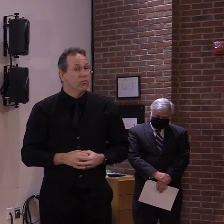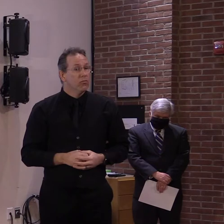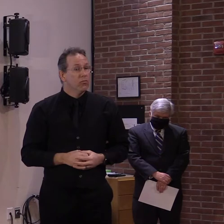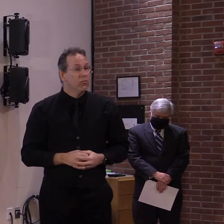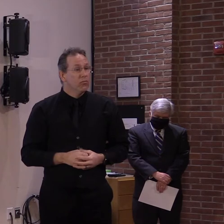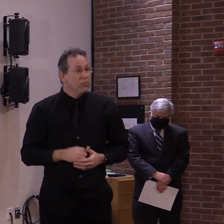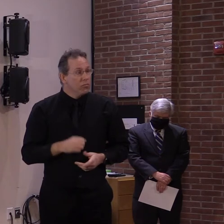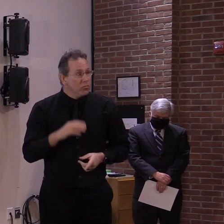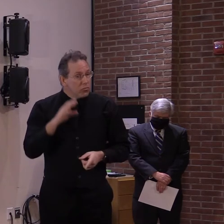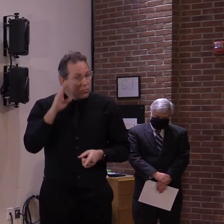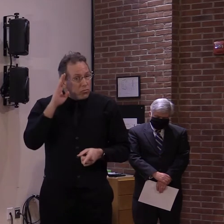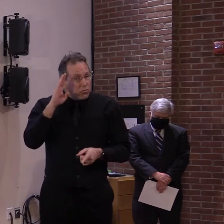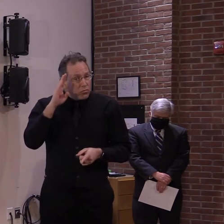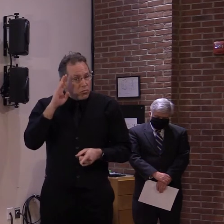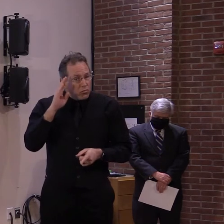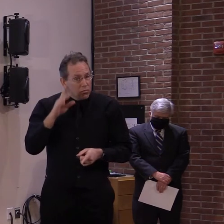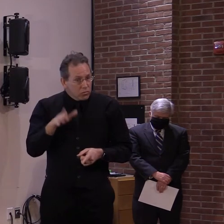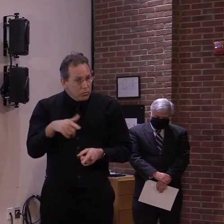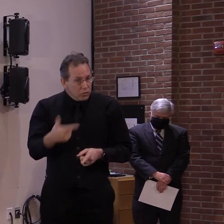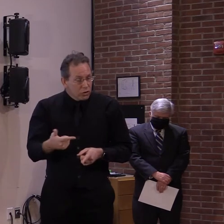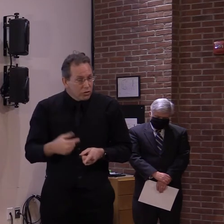Andrew, Caledonian record.